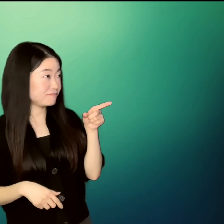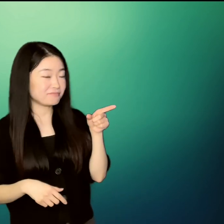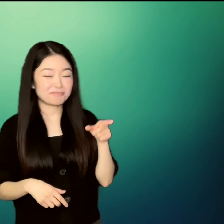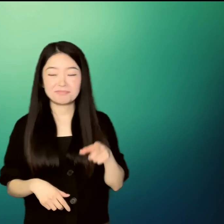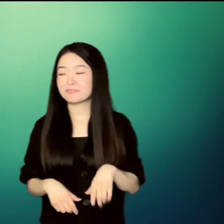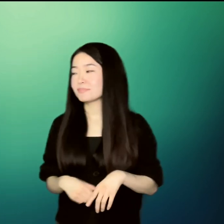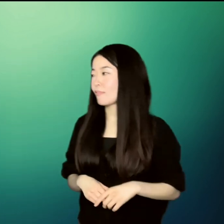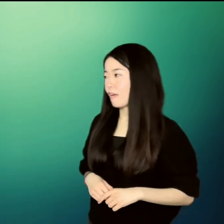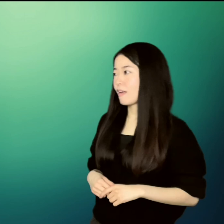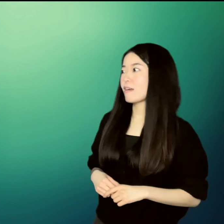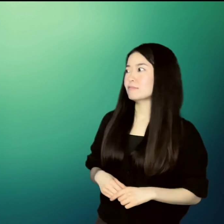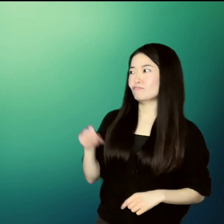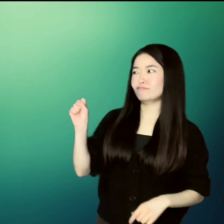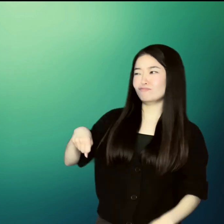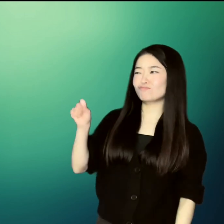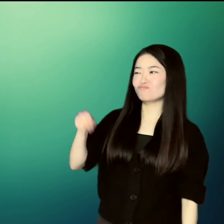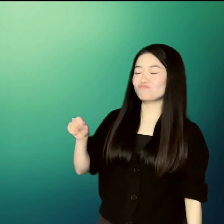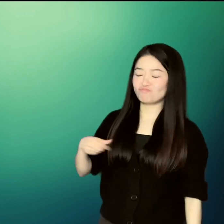I could do that, agreed Un He.